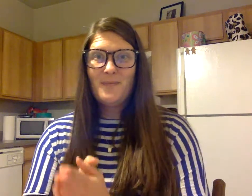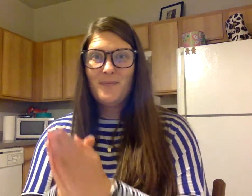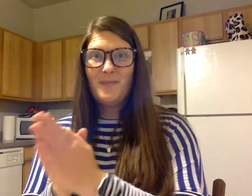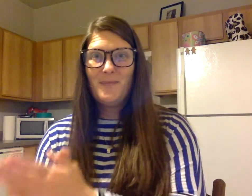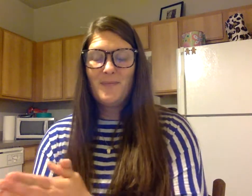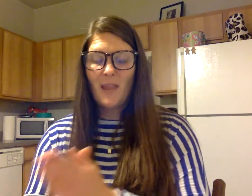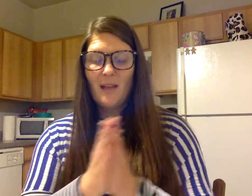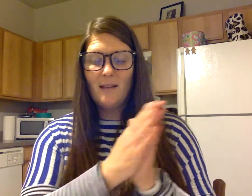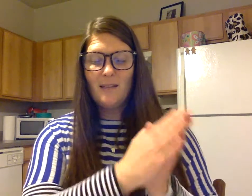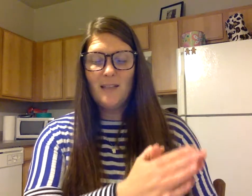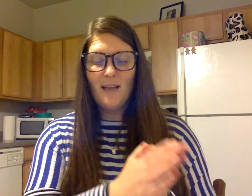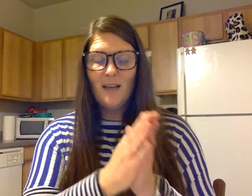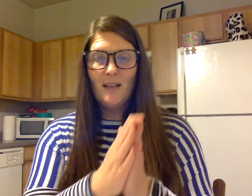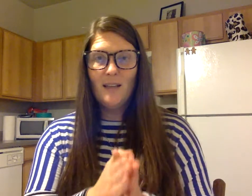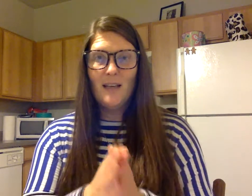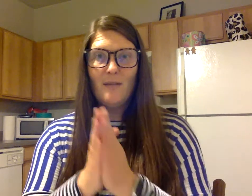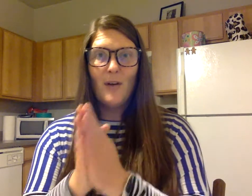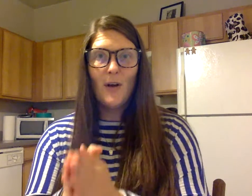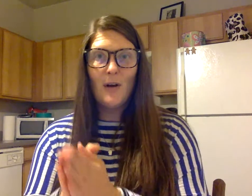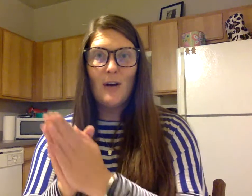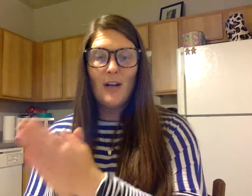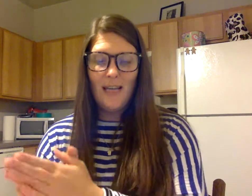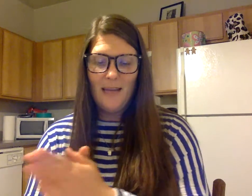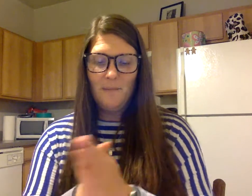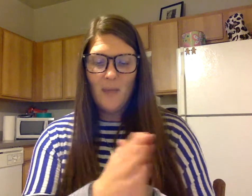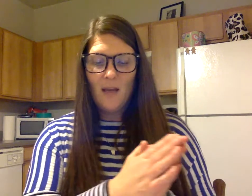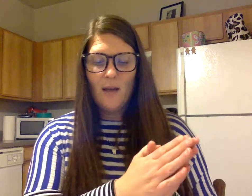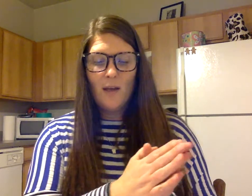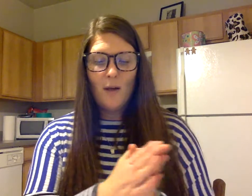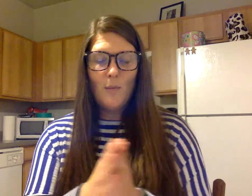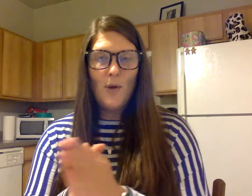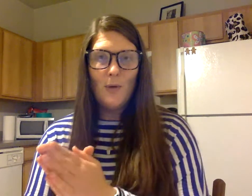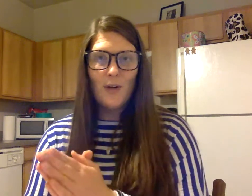delivery. Delivery. Delivery. Computer.